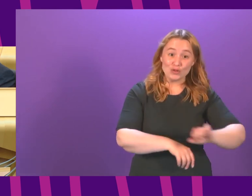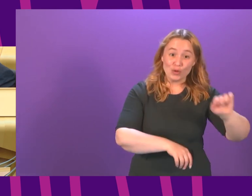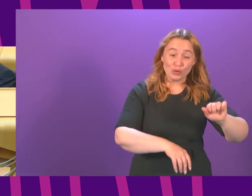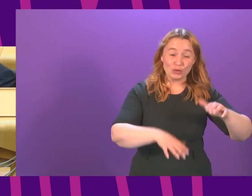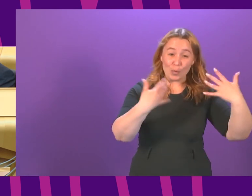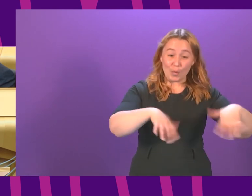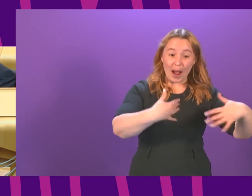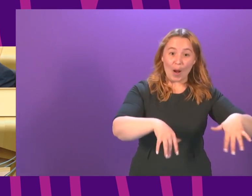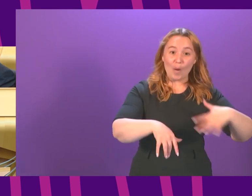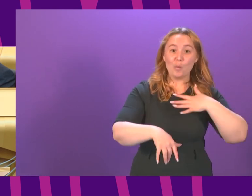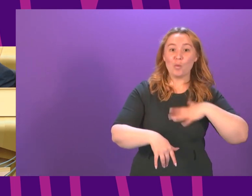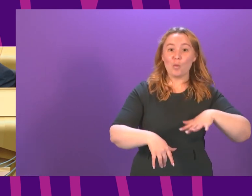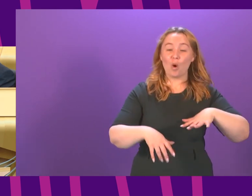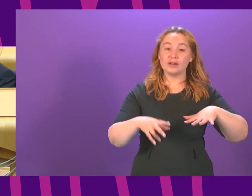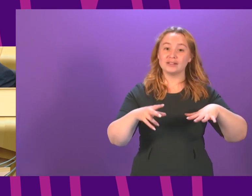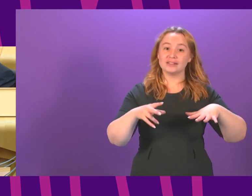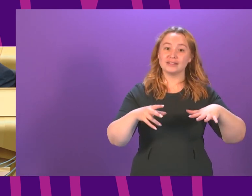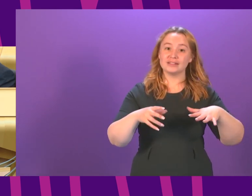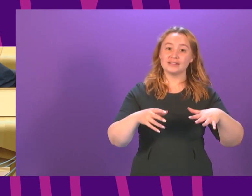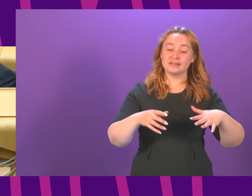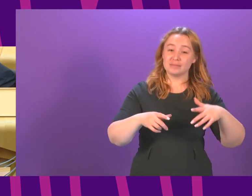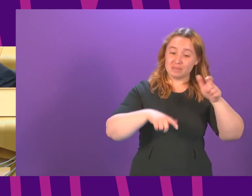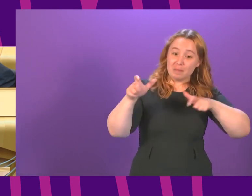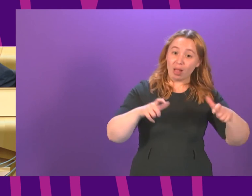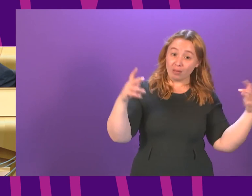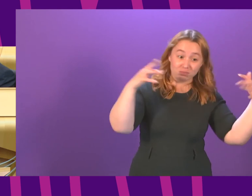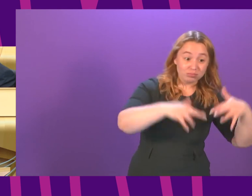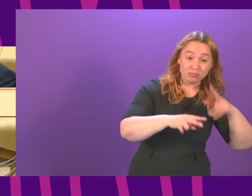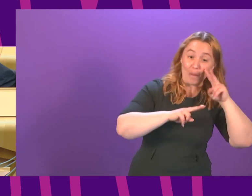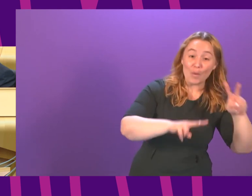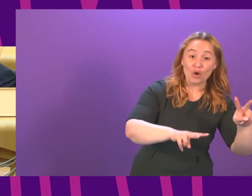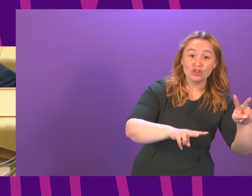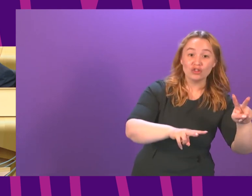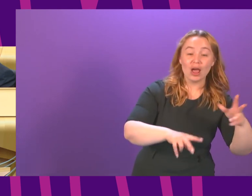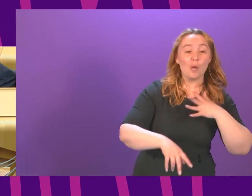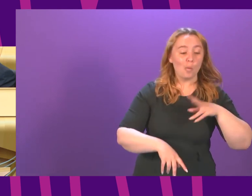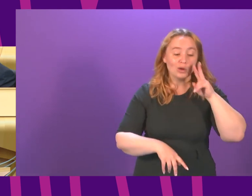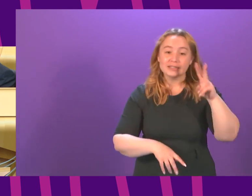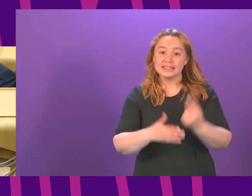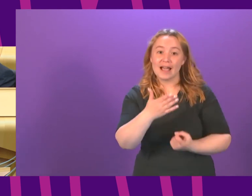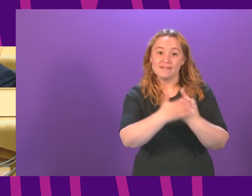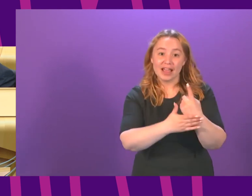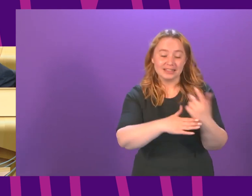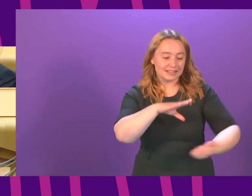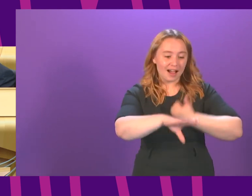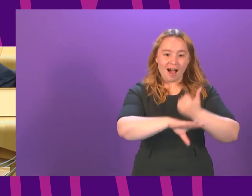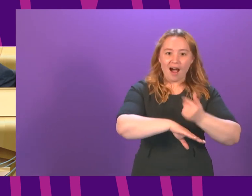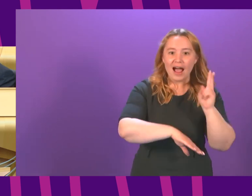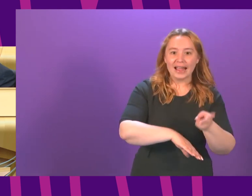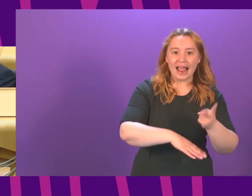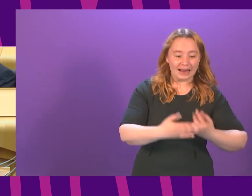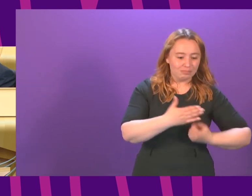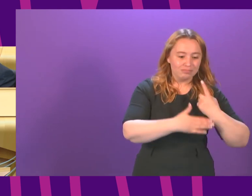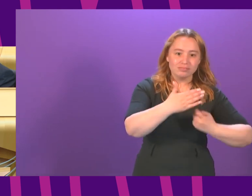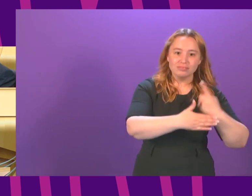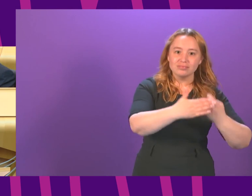in the stadium to have the ability of fans to enjoy the tournament more generally we also want to see events start again and to